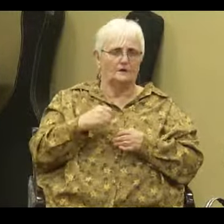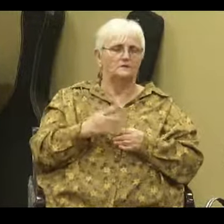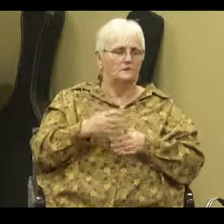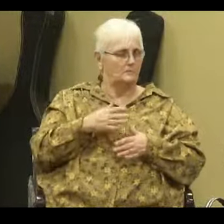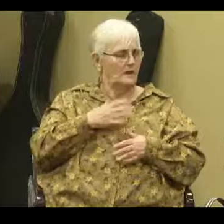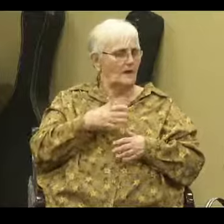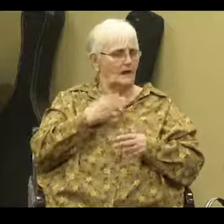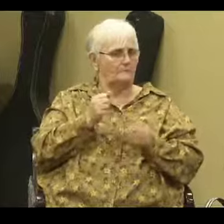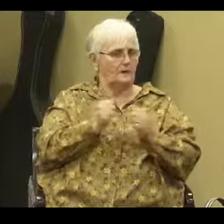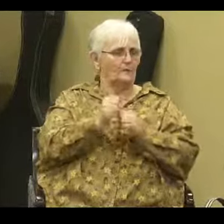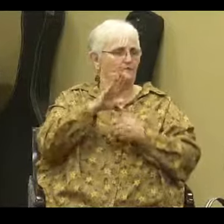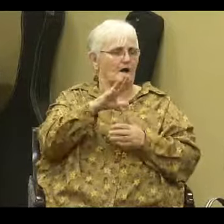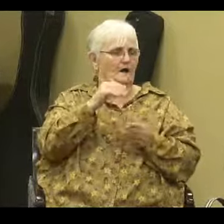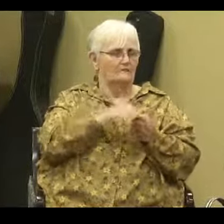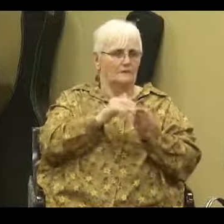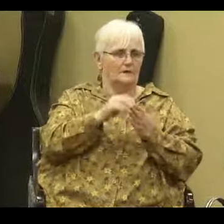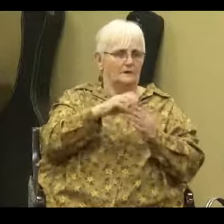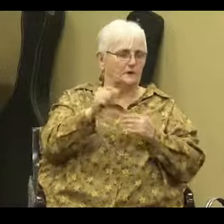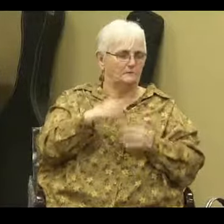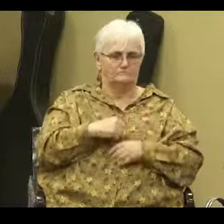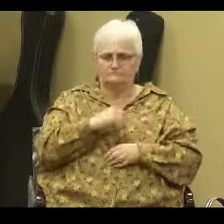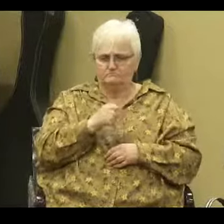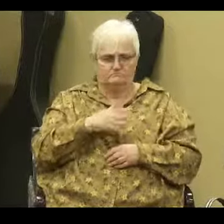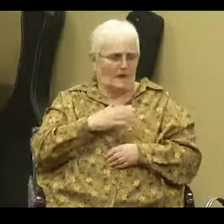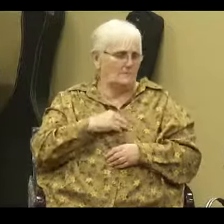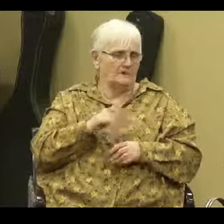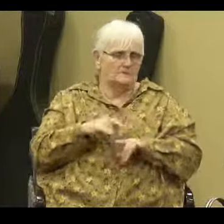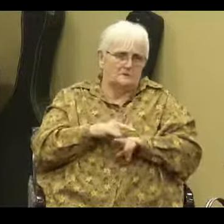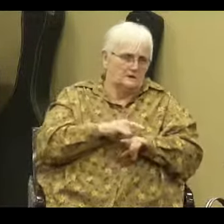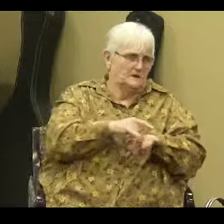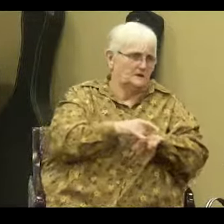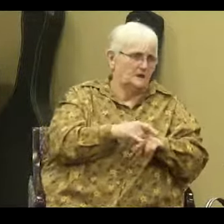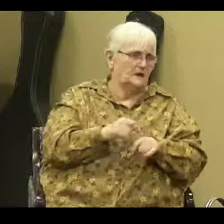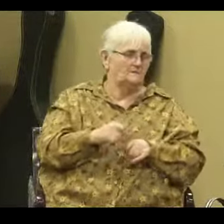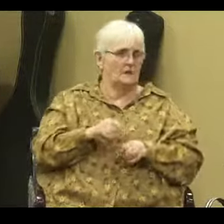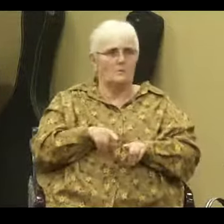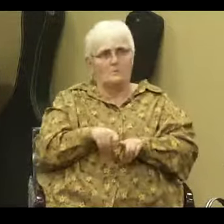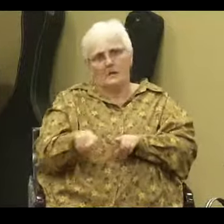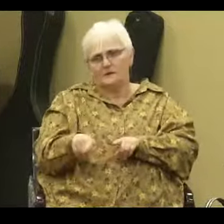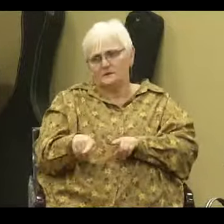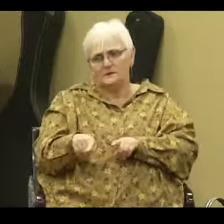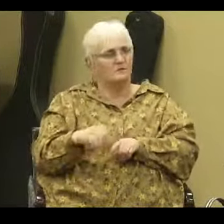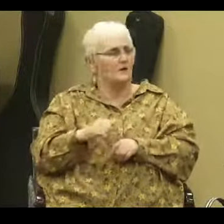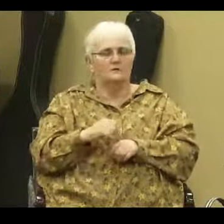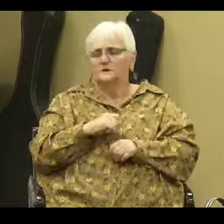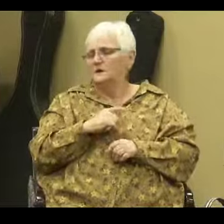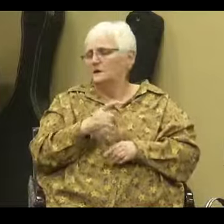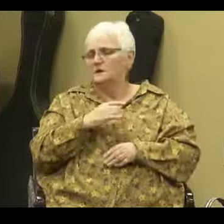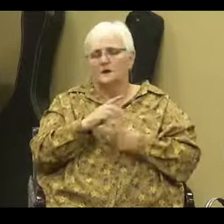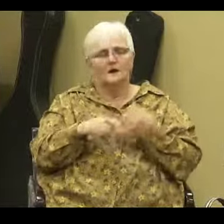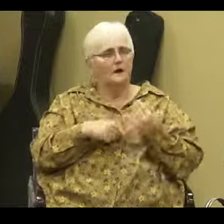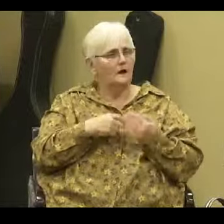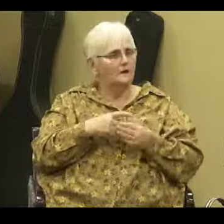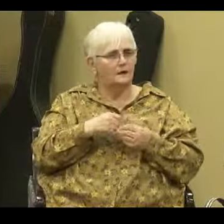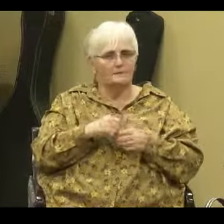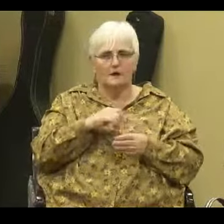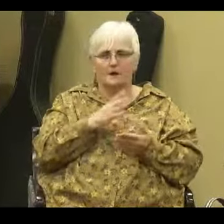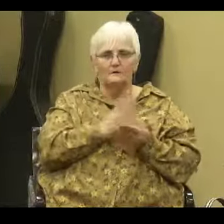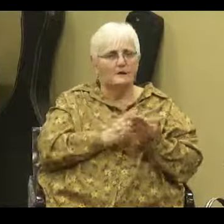with five million dollars and he wasn't and he was deceived and now he backs. It's not talking about just about someone getting rich and